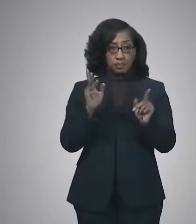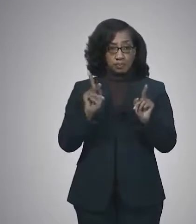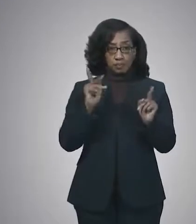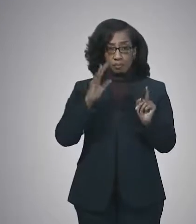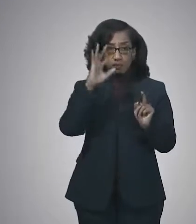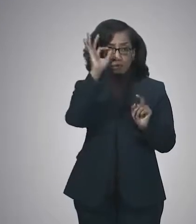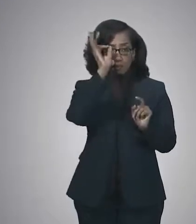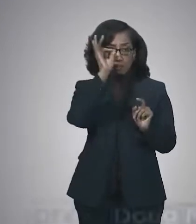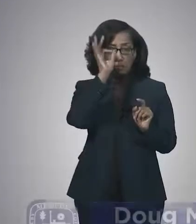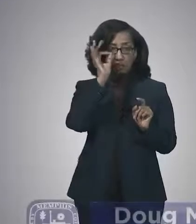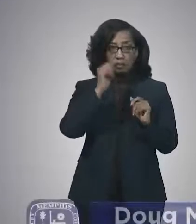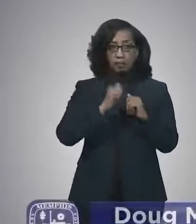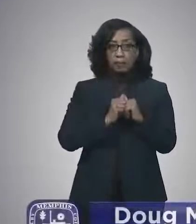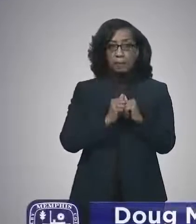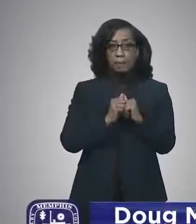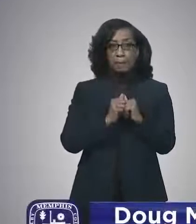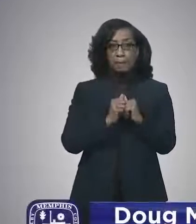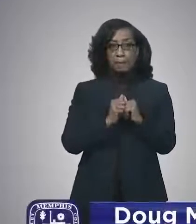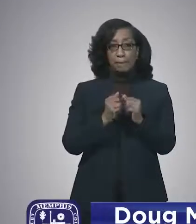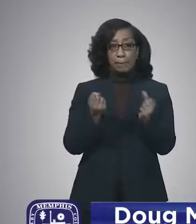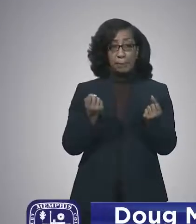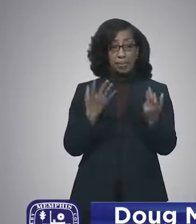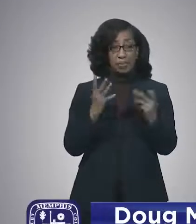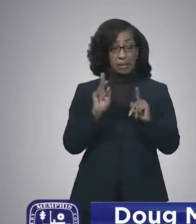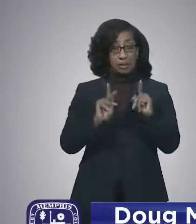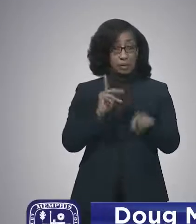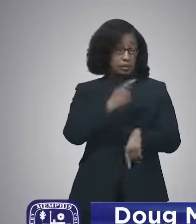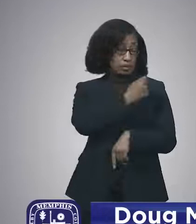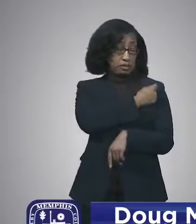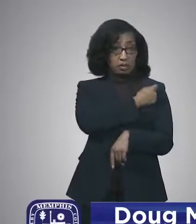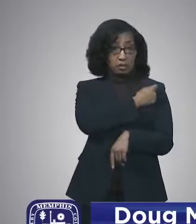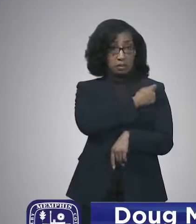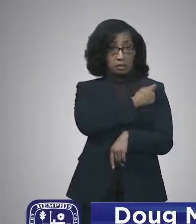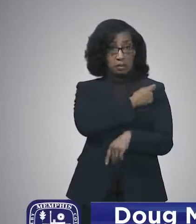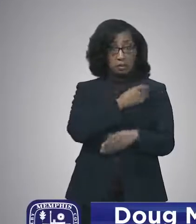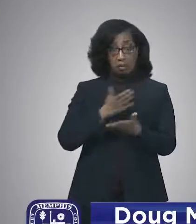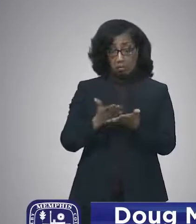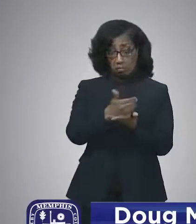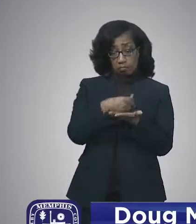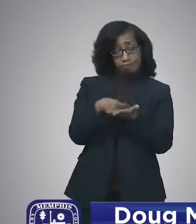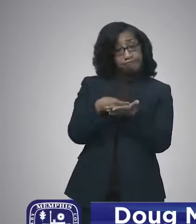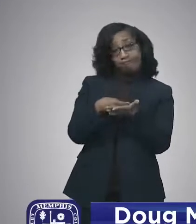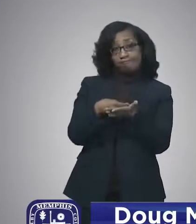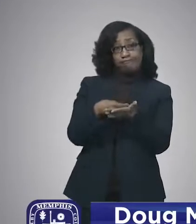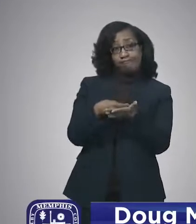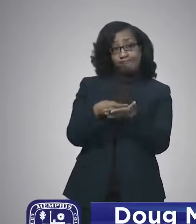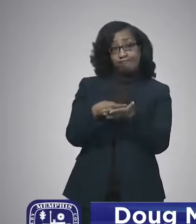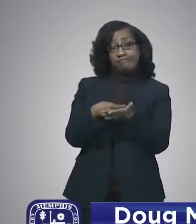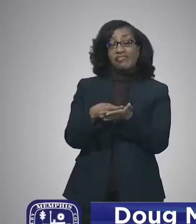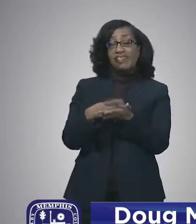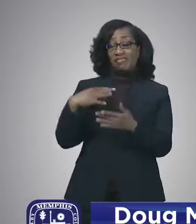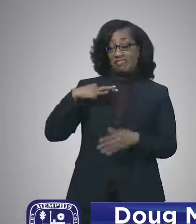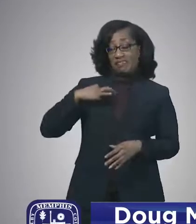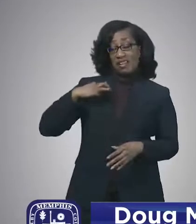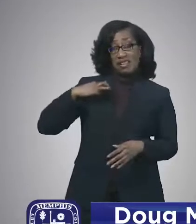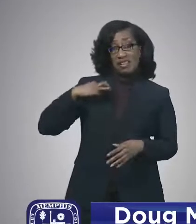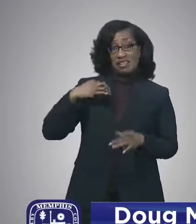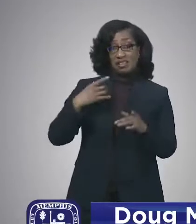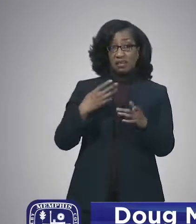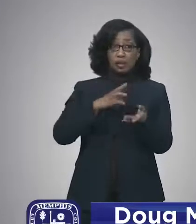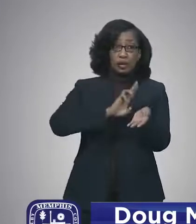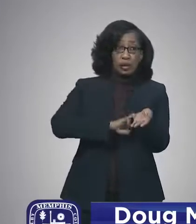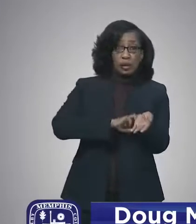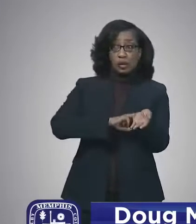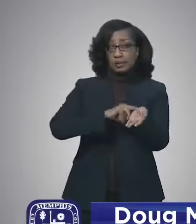is that many of the vaccinators have been volunteers. volunteers, and most of those volunteers came from our nursing,